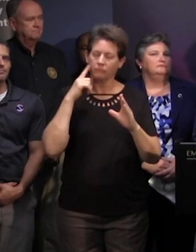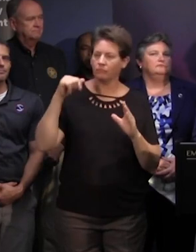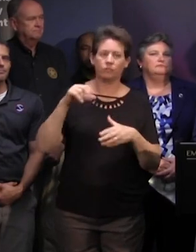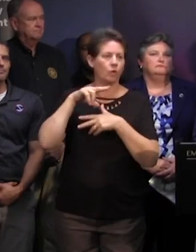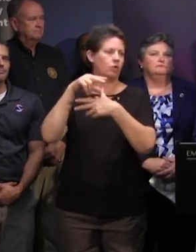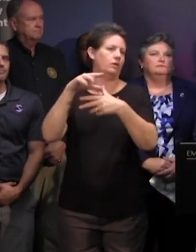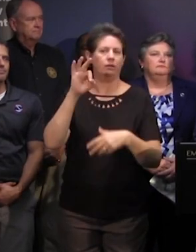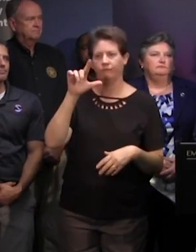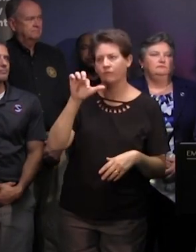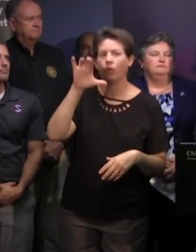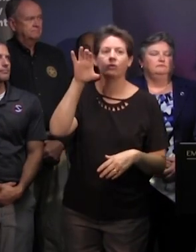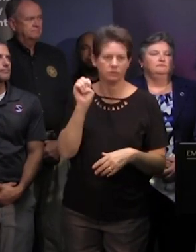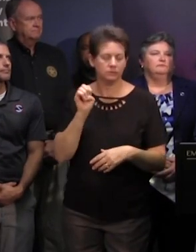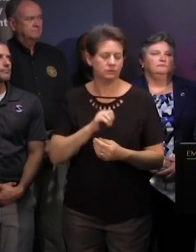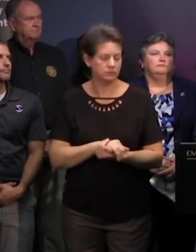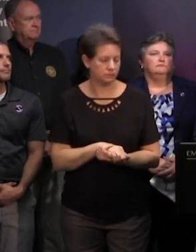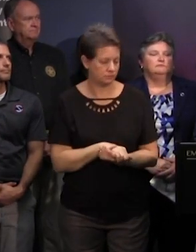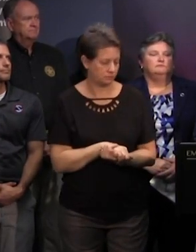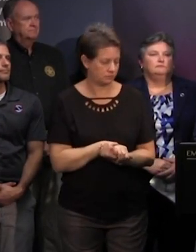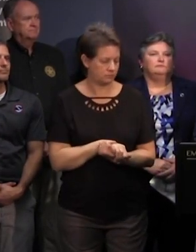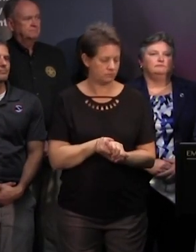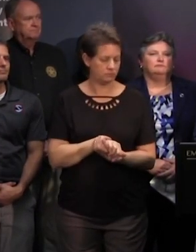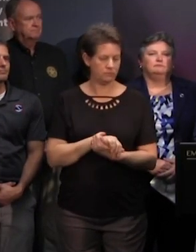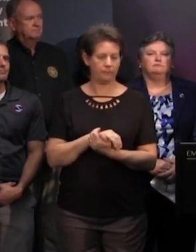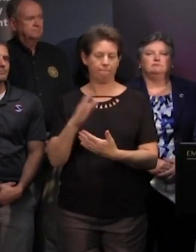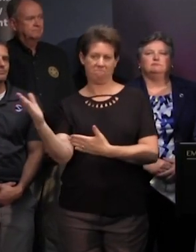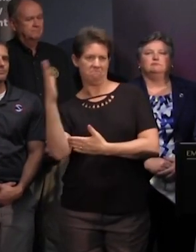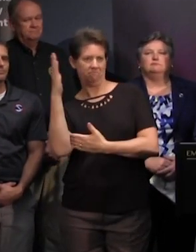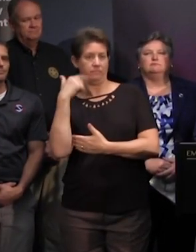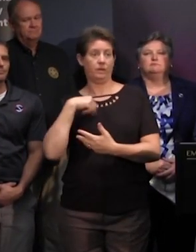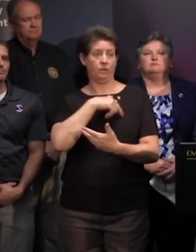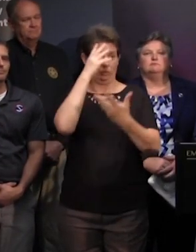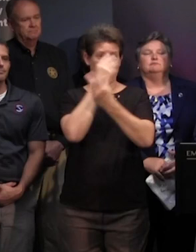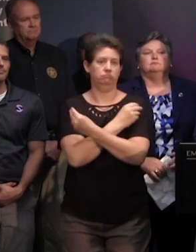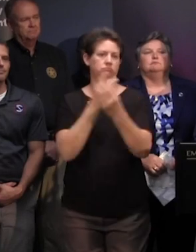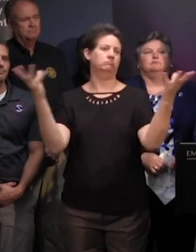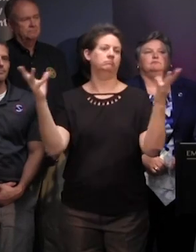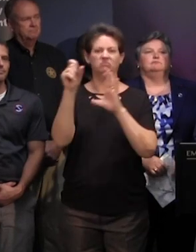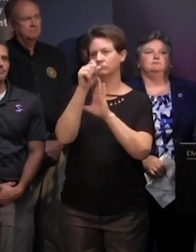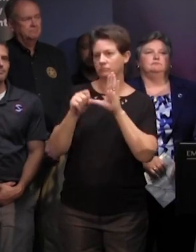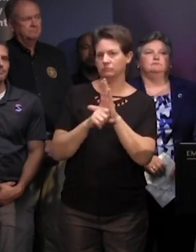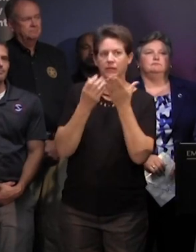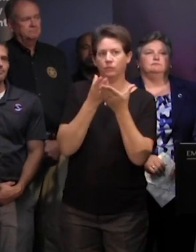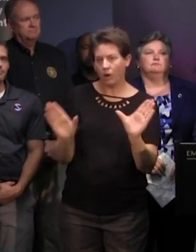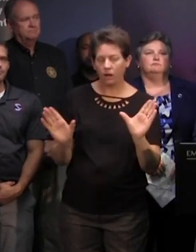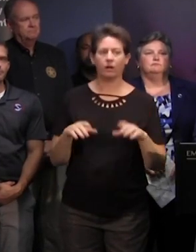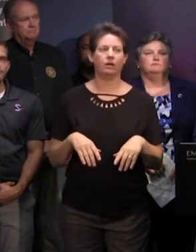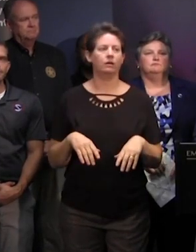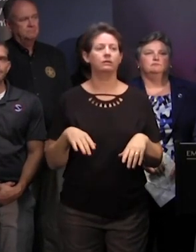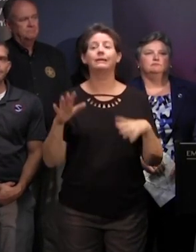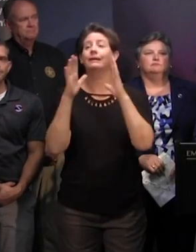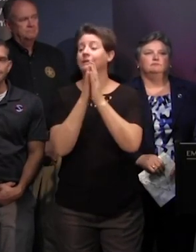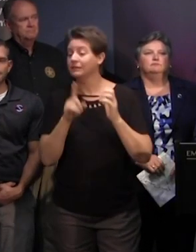hurricane florence we have earlier today sent out a notification a statewide press release asking